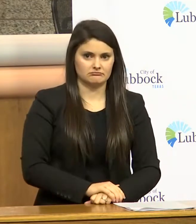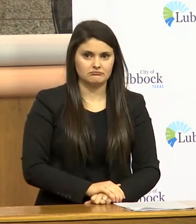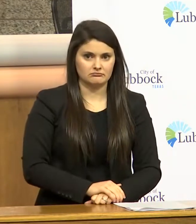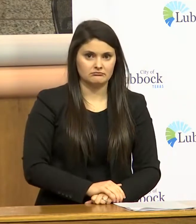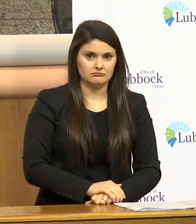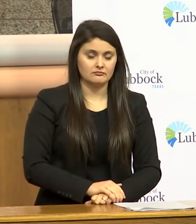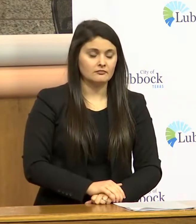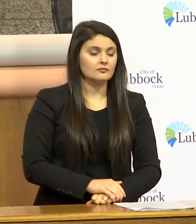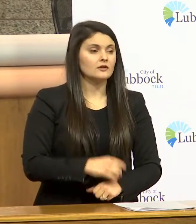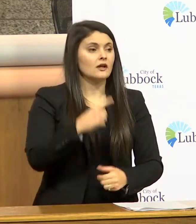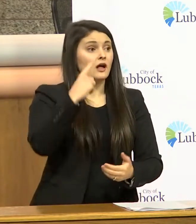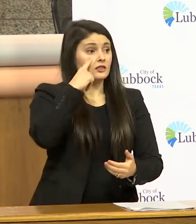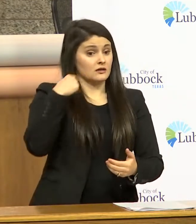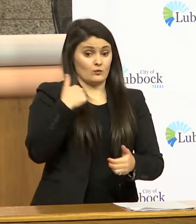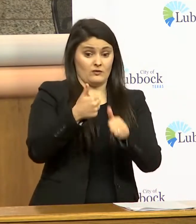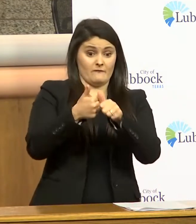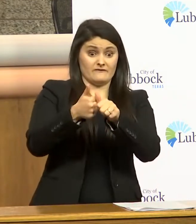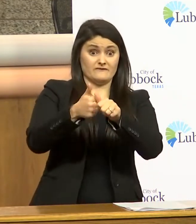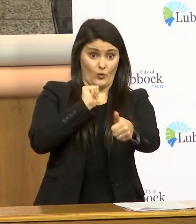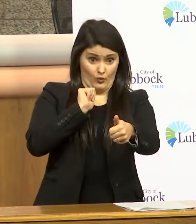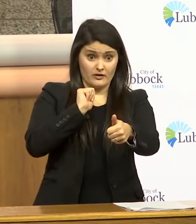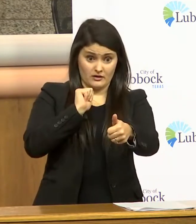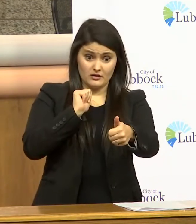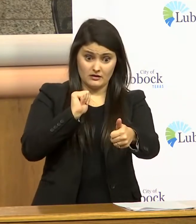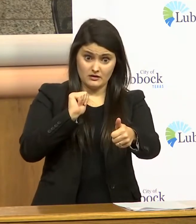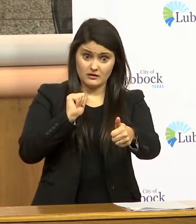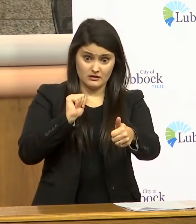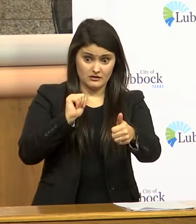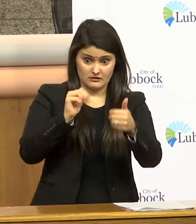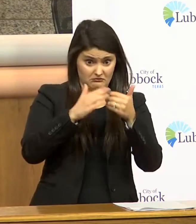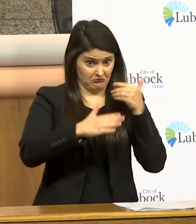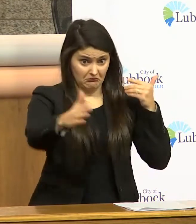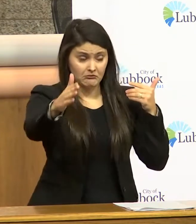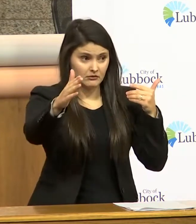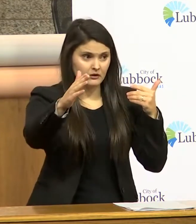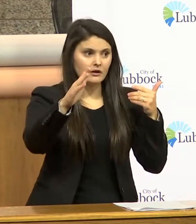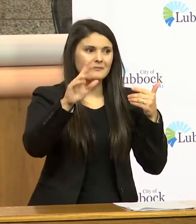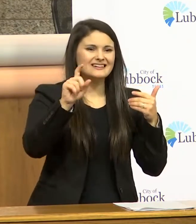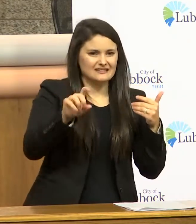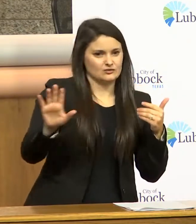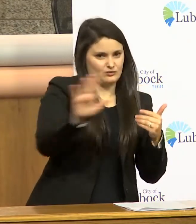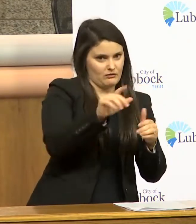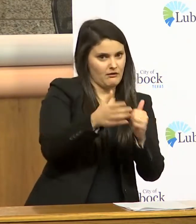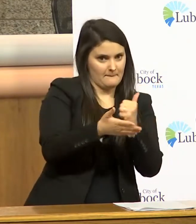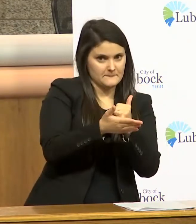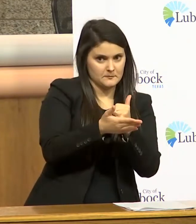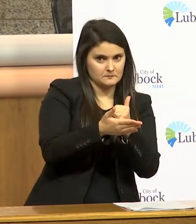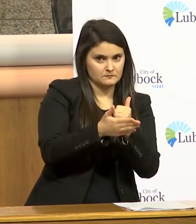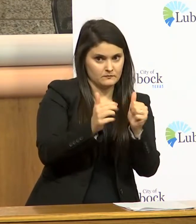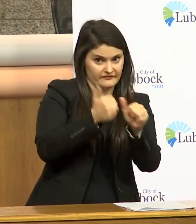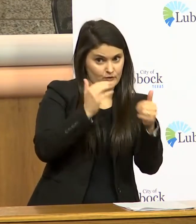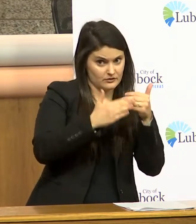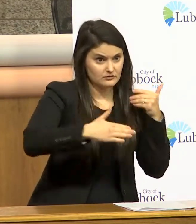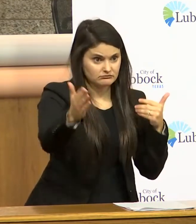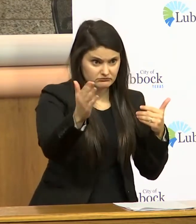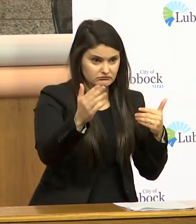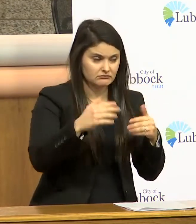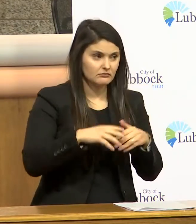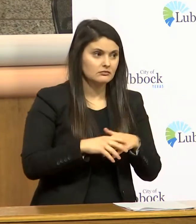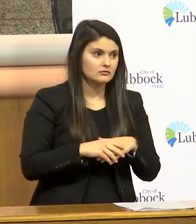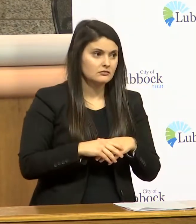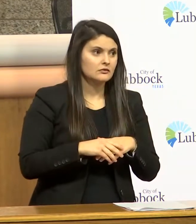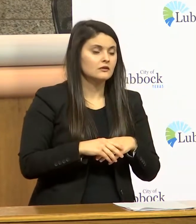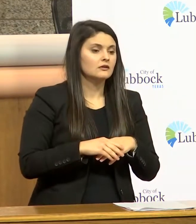and i think we can avoid doing it overall but we need your help to do that we need